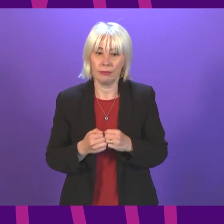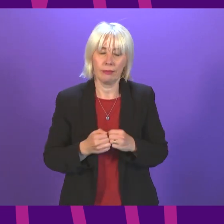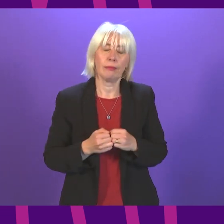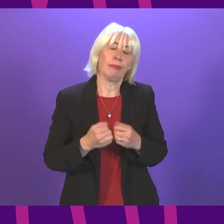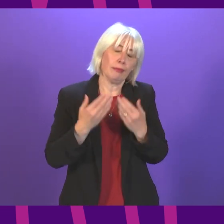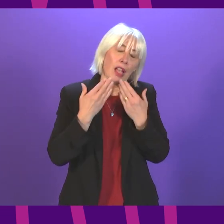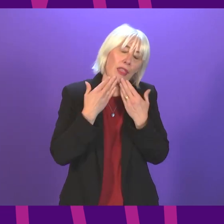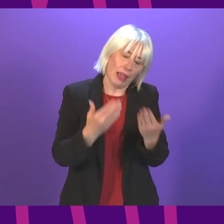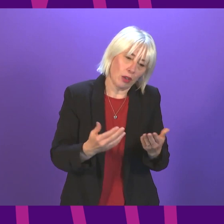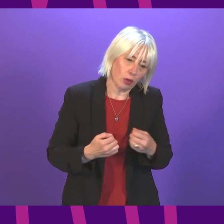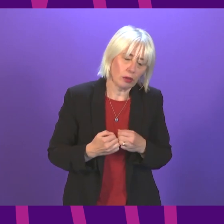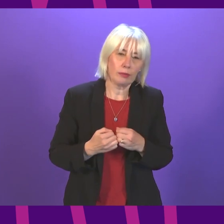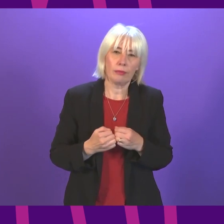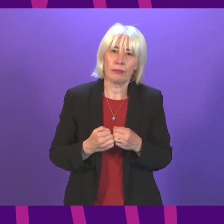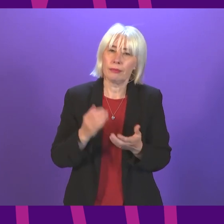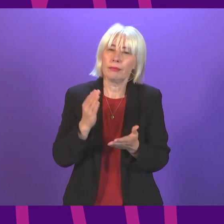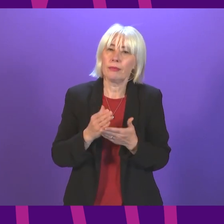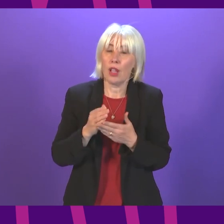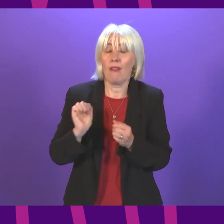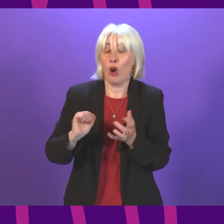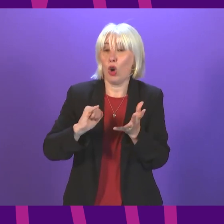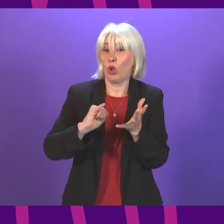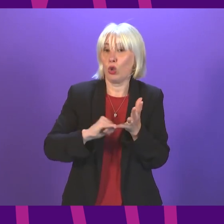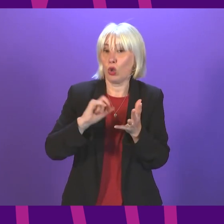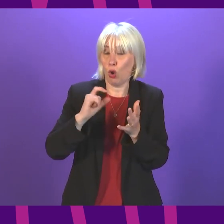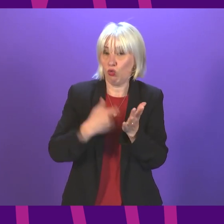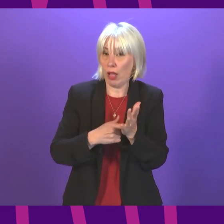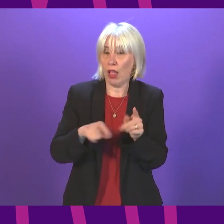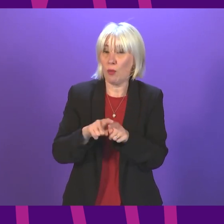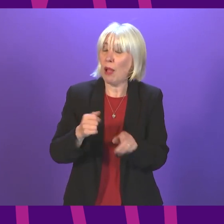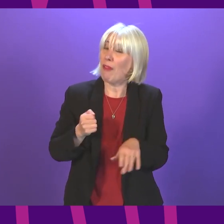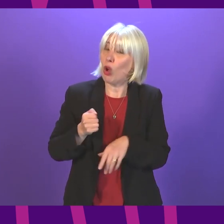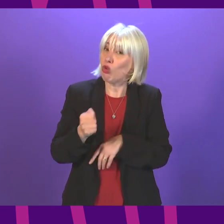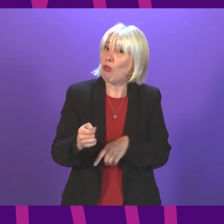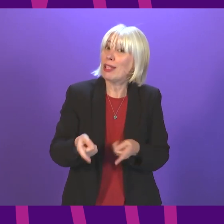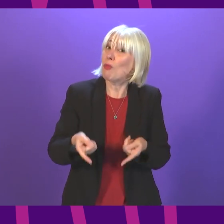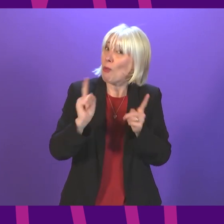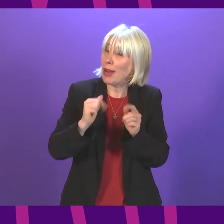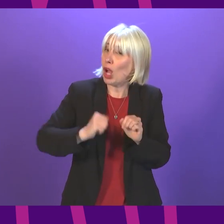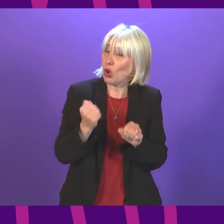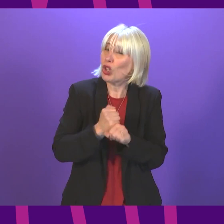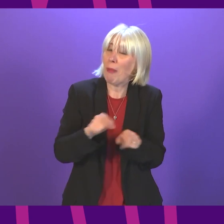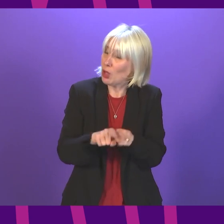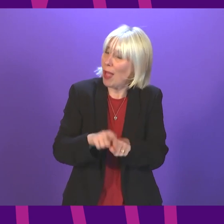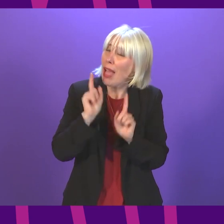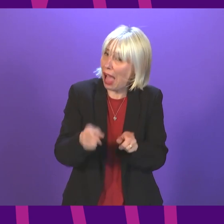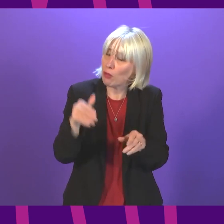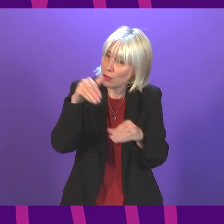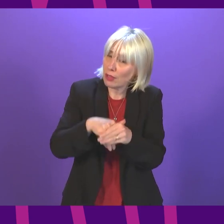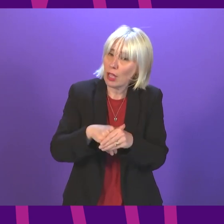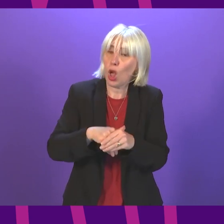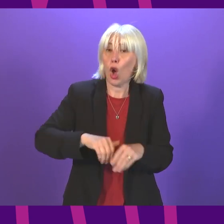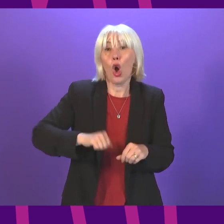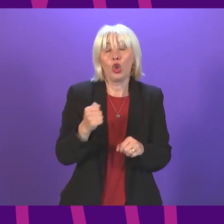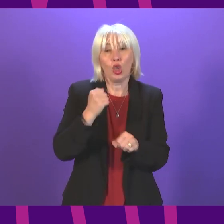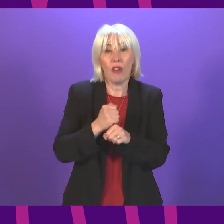Thank you, Minister, for that answer. It is a matter for the operating machine unions, but it is also a matter for the Transport Minister and the Scottish Government. The Scottish Government and taxpayers